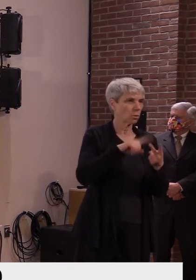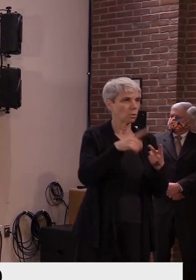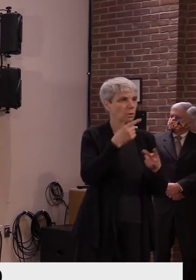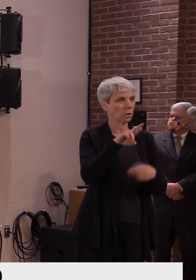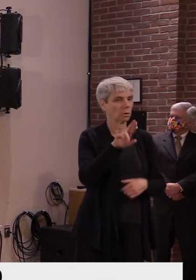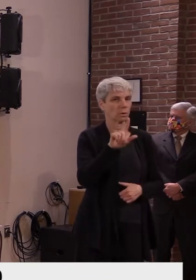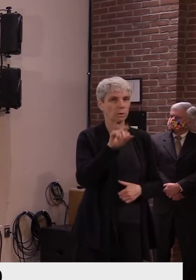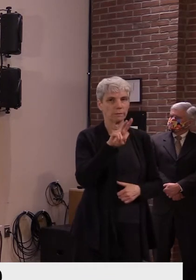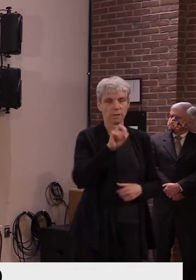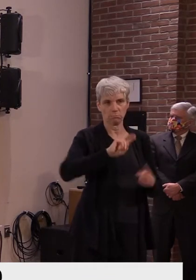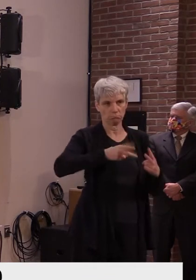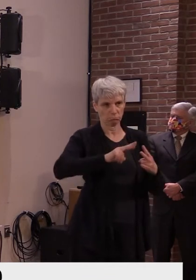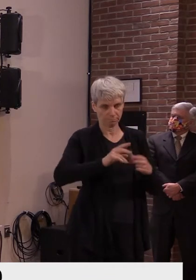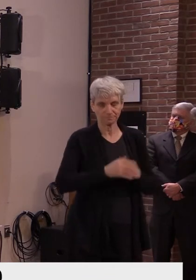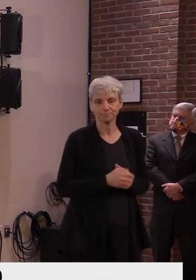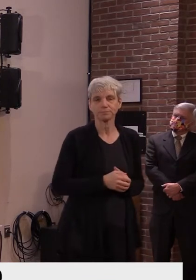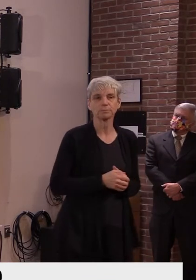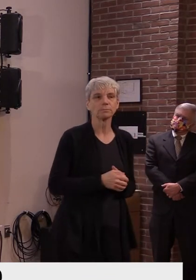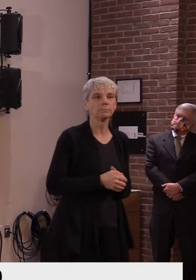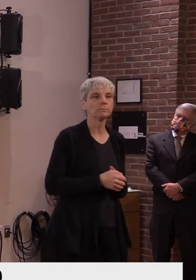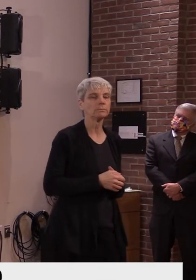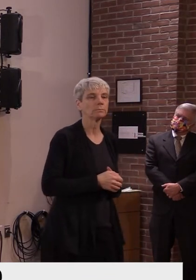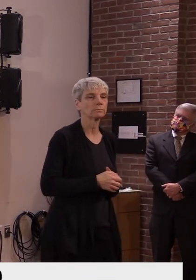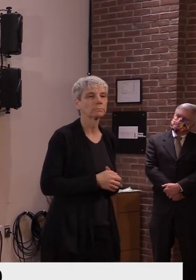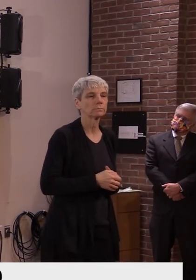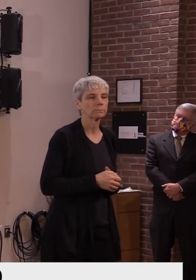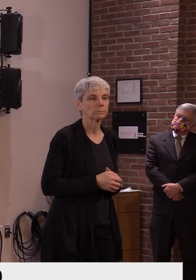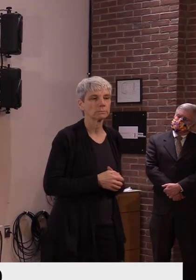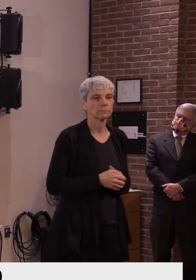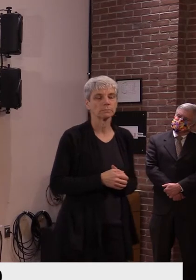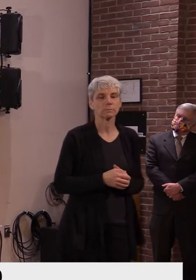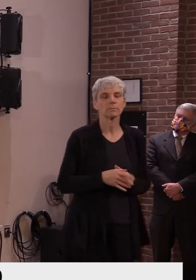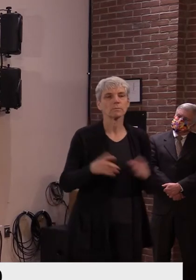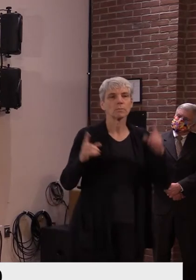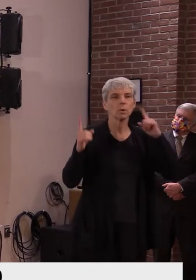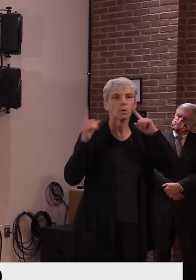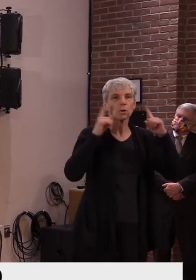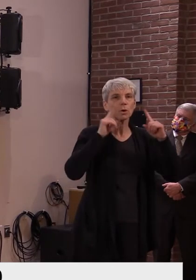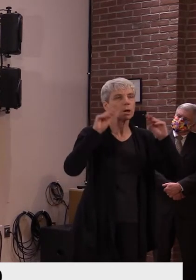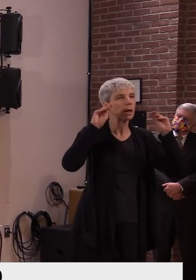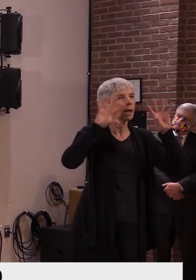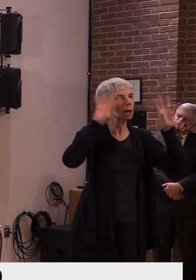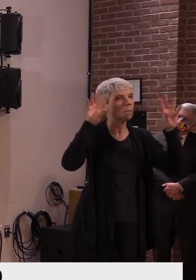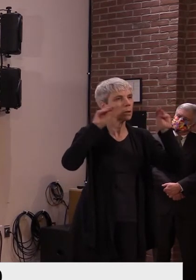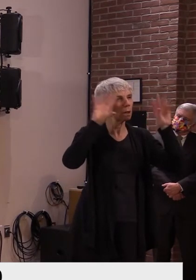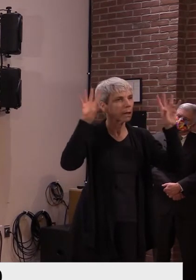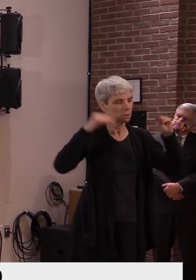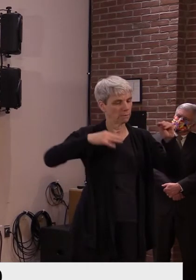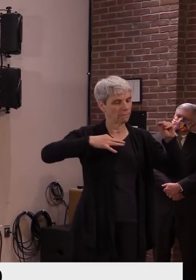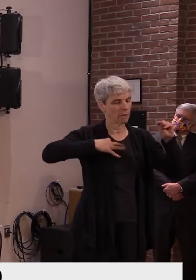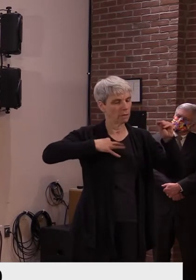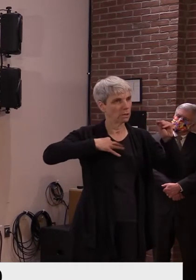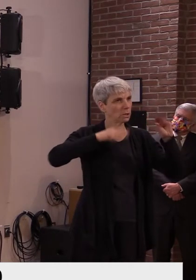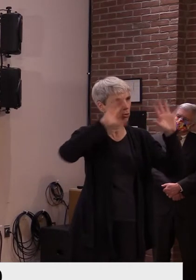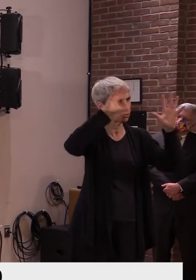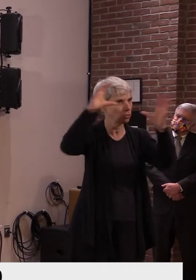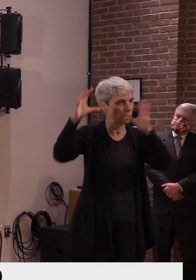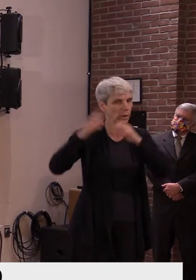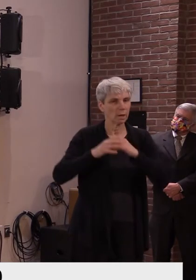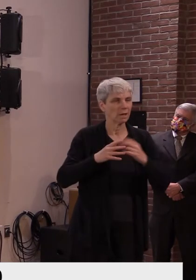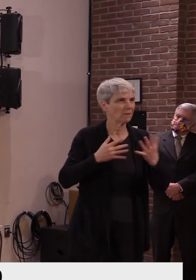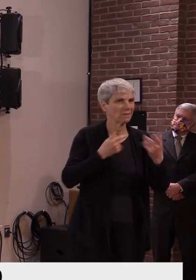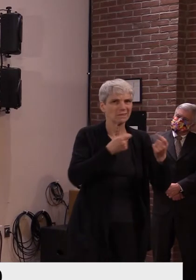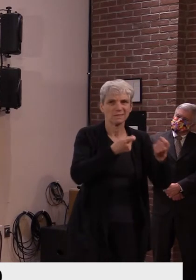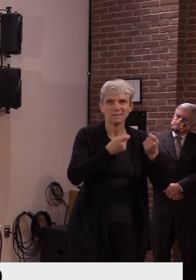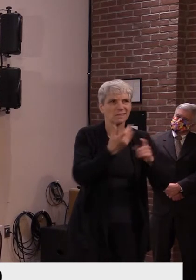Uh, it's my understanding that, uh, many volunteer ambulance departments are having a hard time filling their ranks, uh,